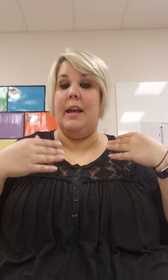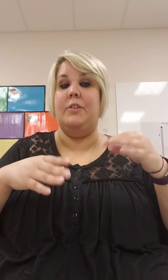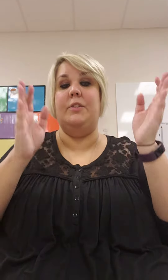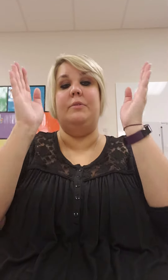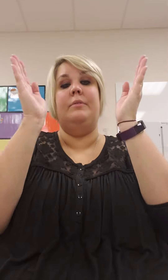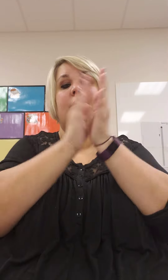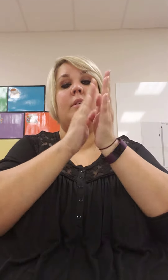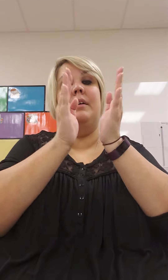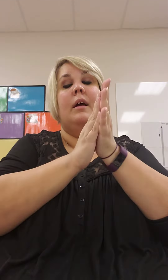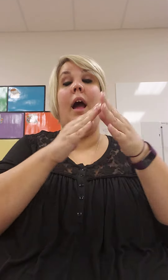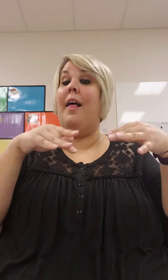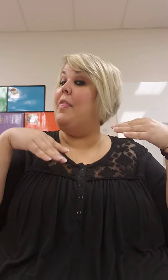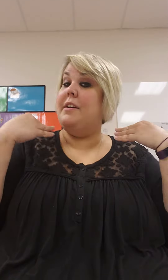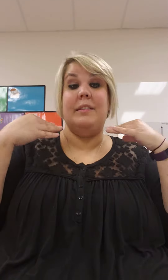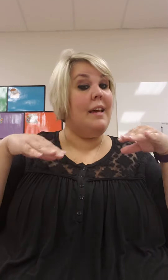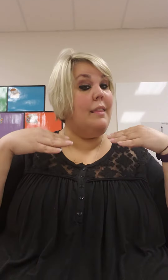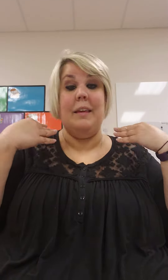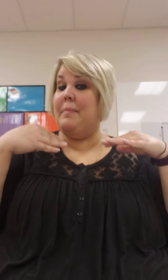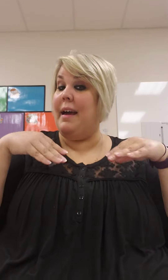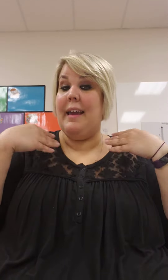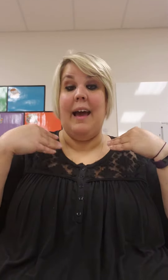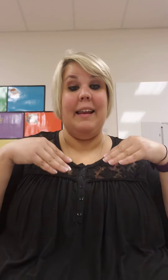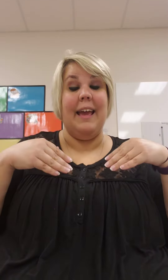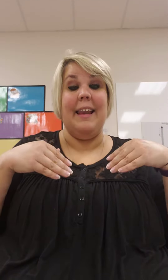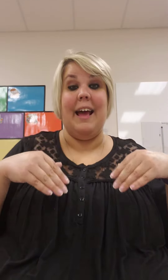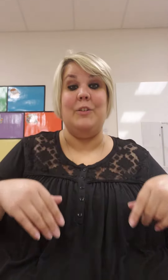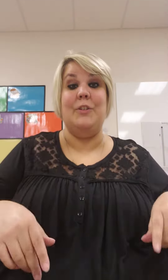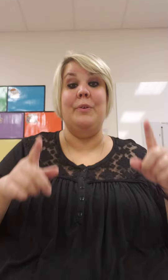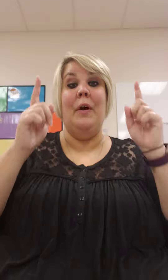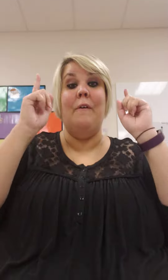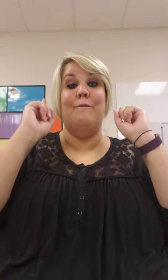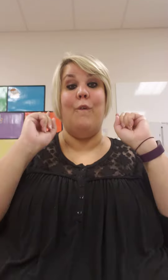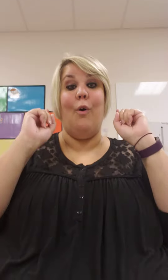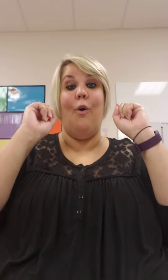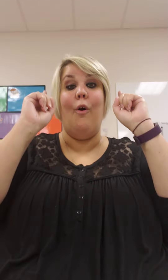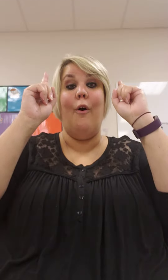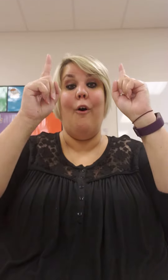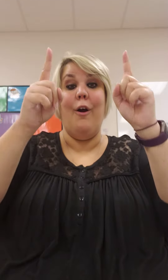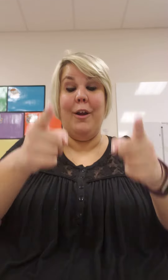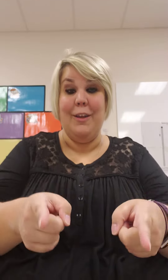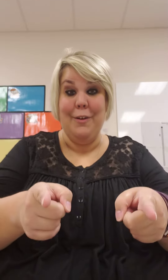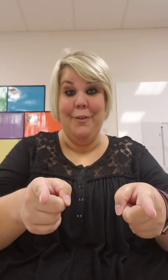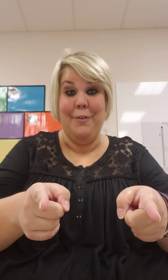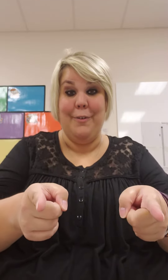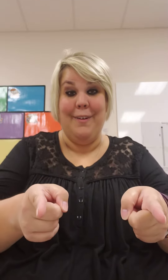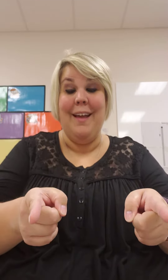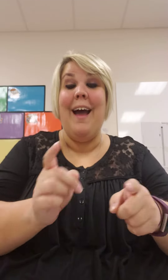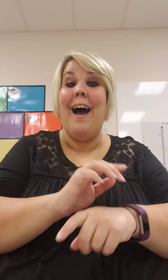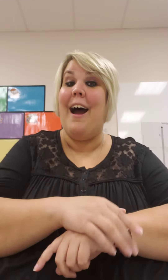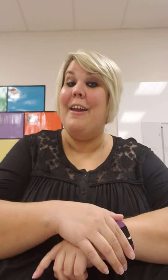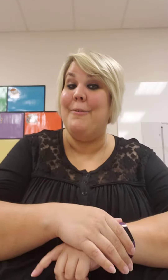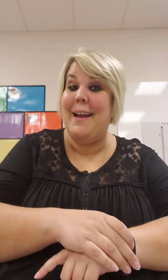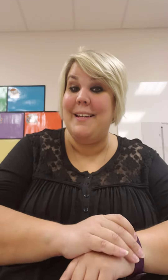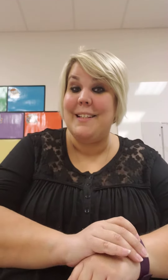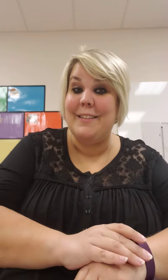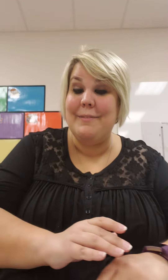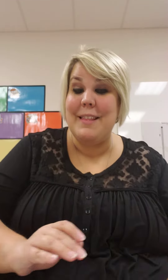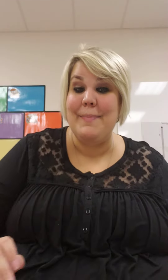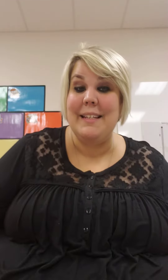do. There's nothing my God cannot do for you! Are you ready to learn with me